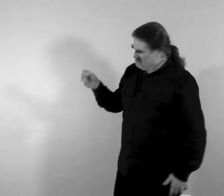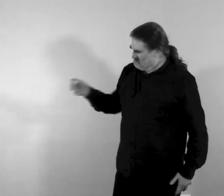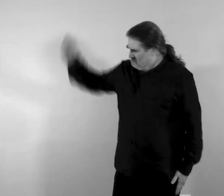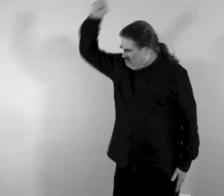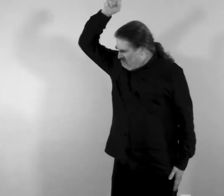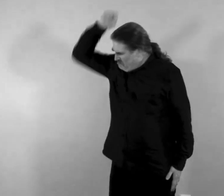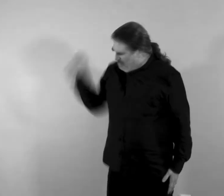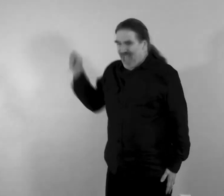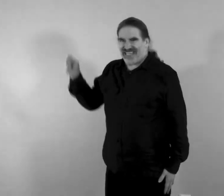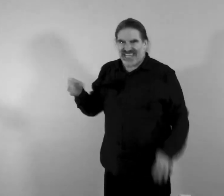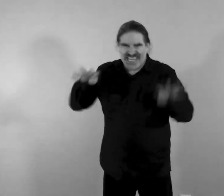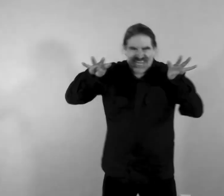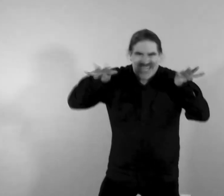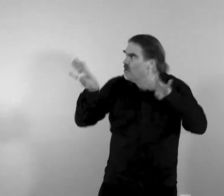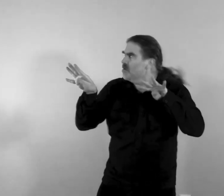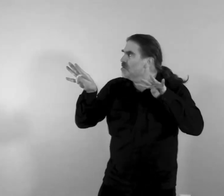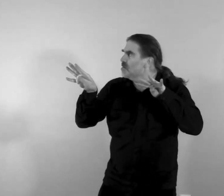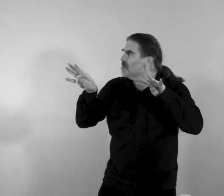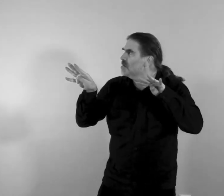and his men